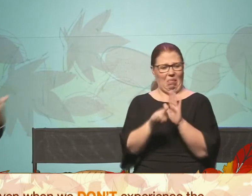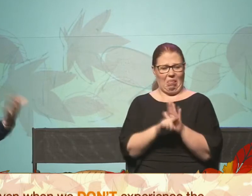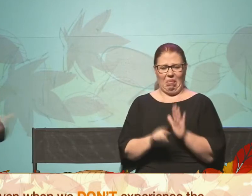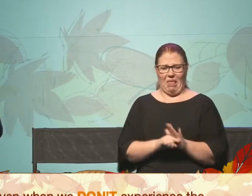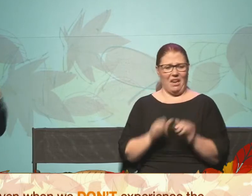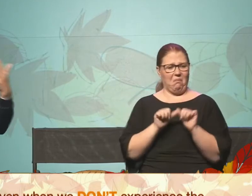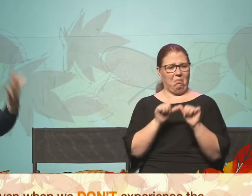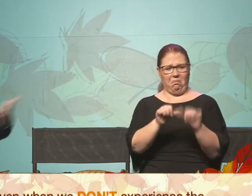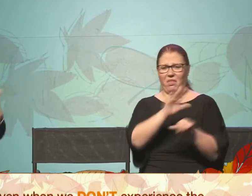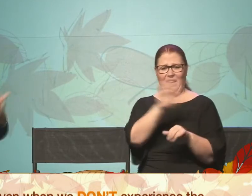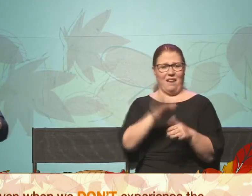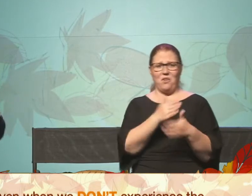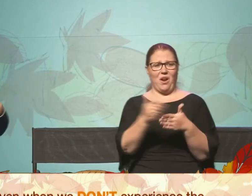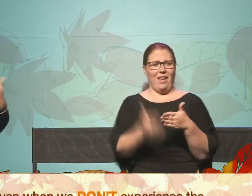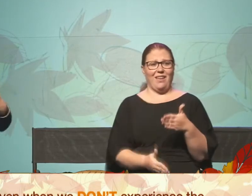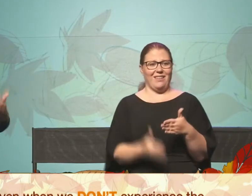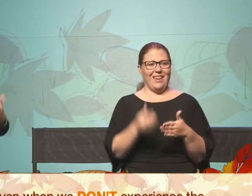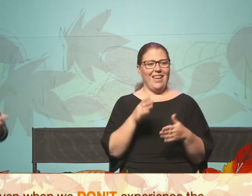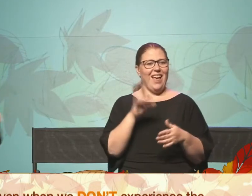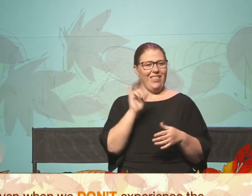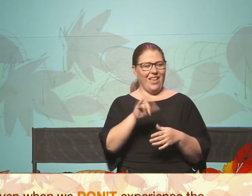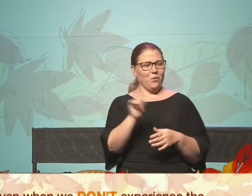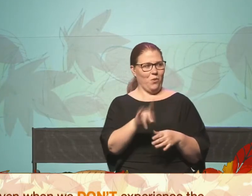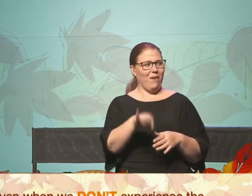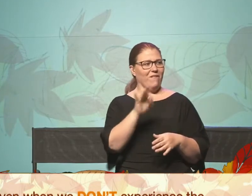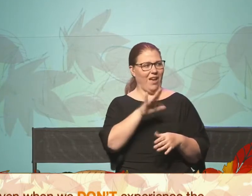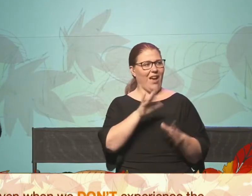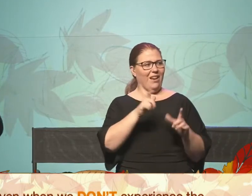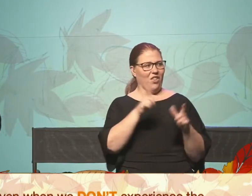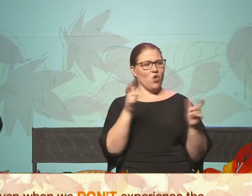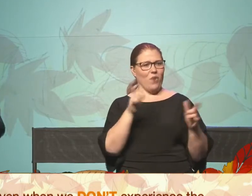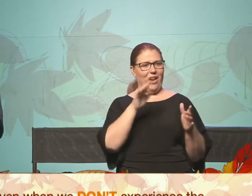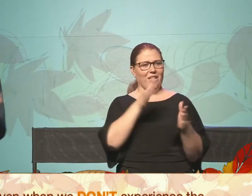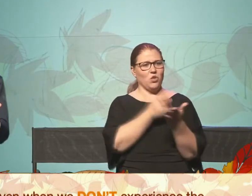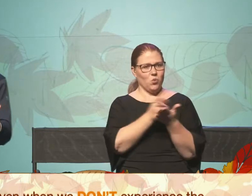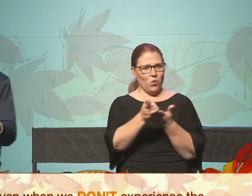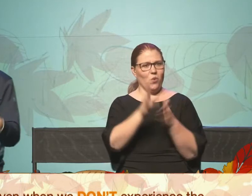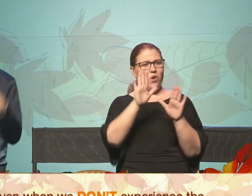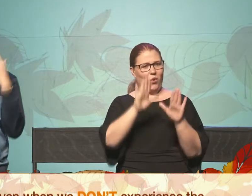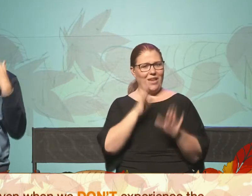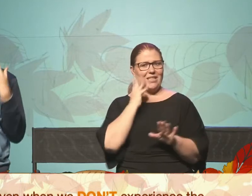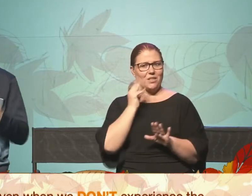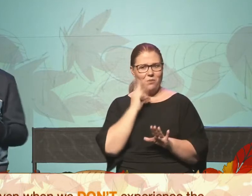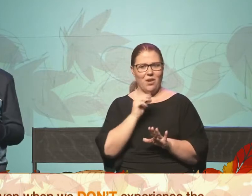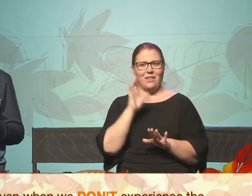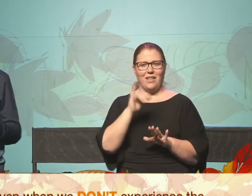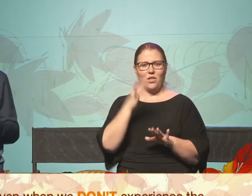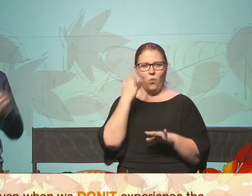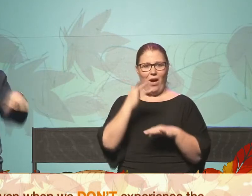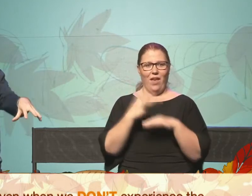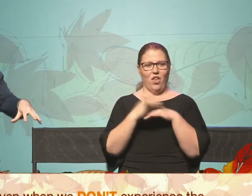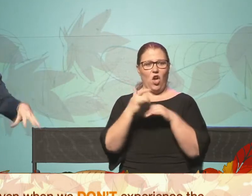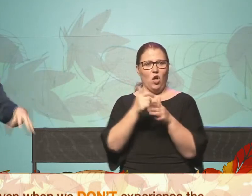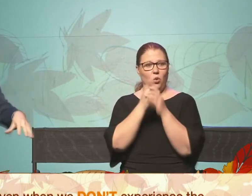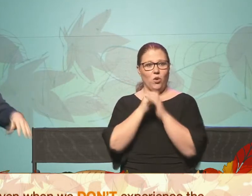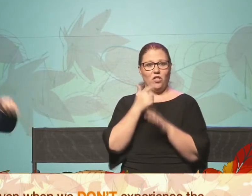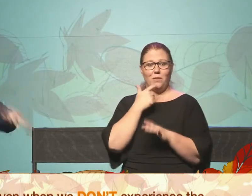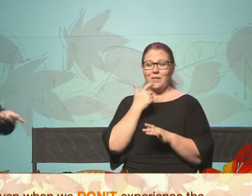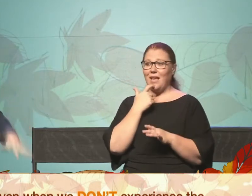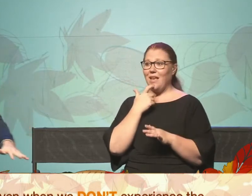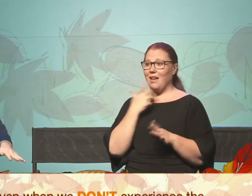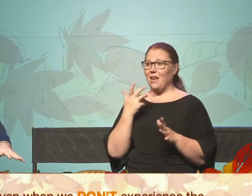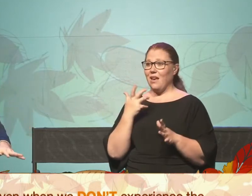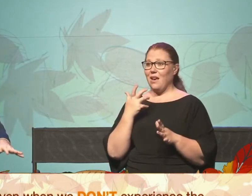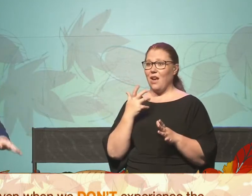because the antagonisms is oftentimes are where we find our greatest truth. It's where we find our greatest experience. It's why that call to worship said what we have right now is